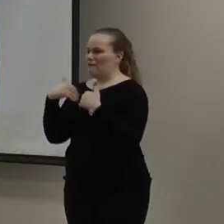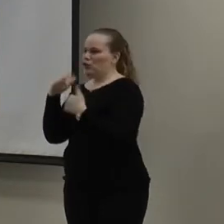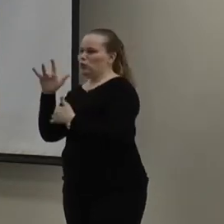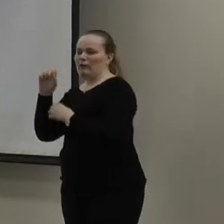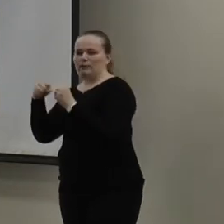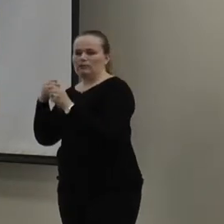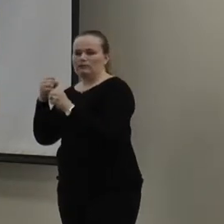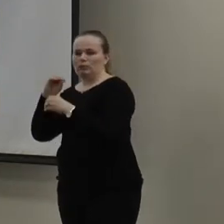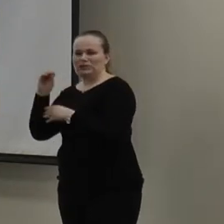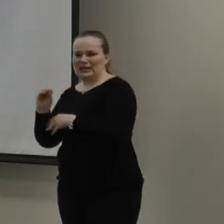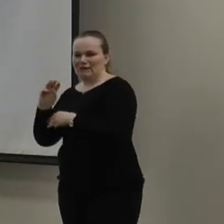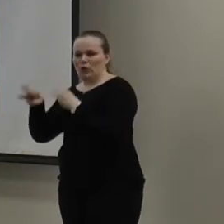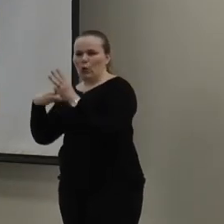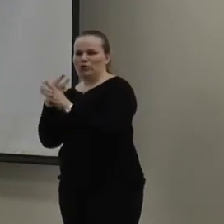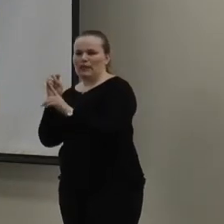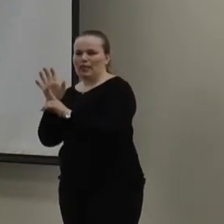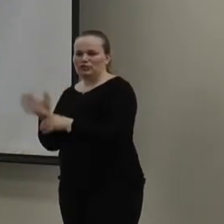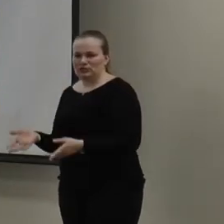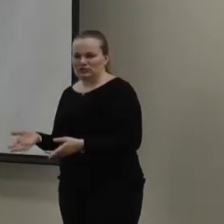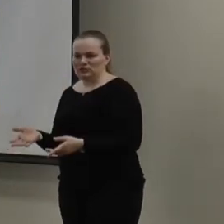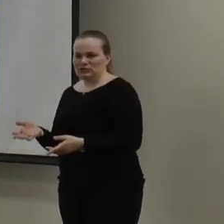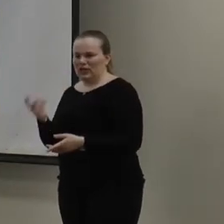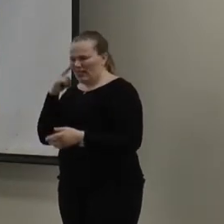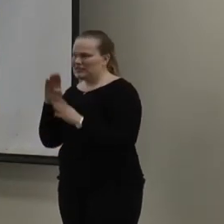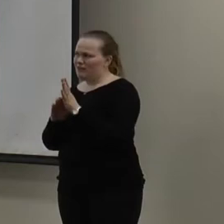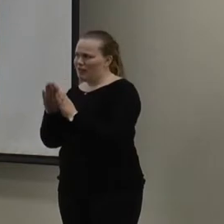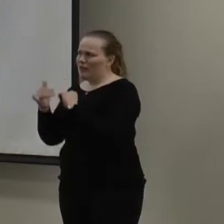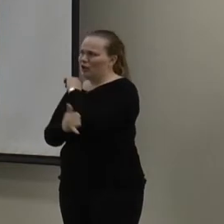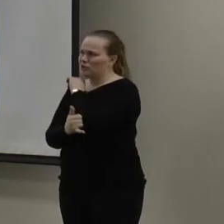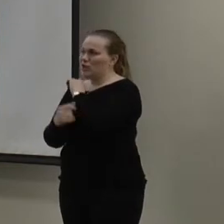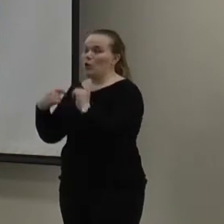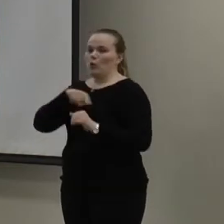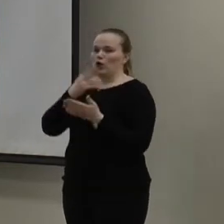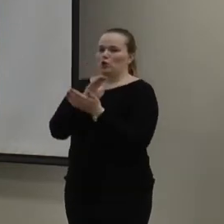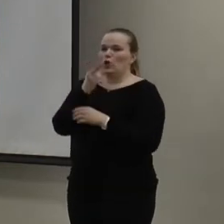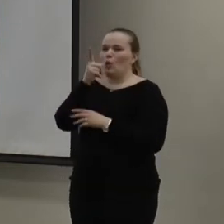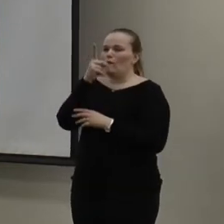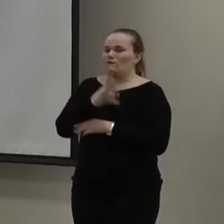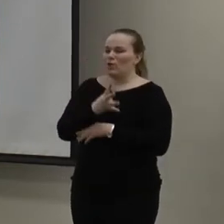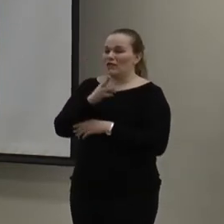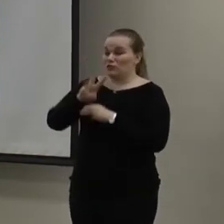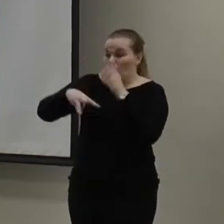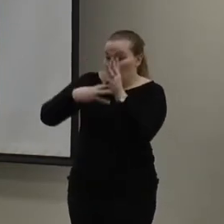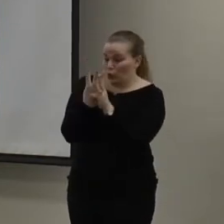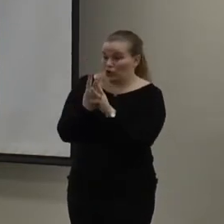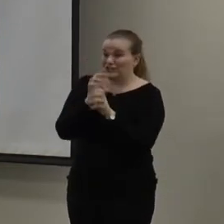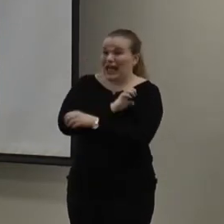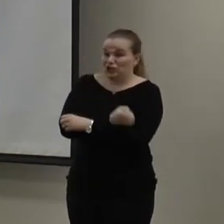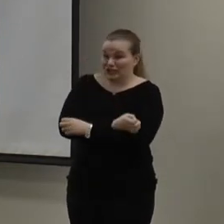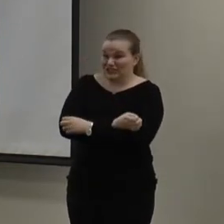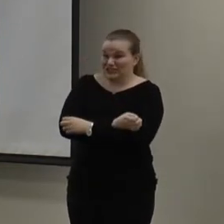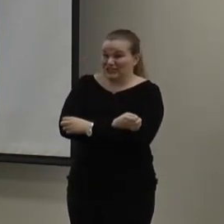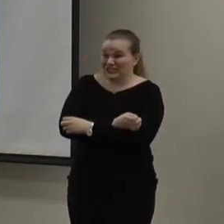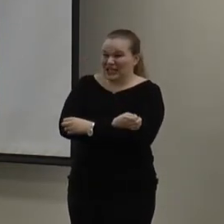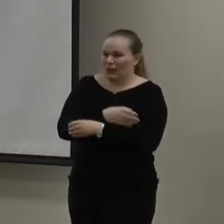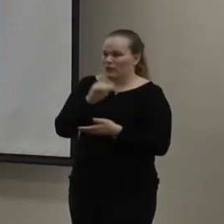still considered a developing country. But just to put that in context, we used almost a quarter of the world's energy supply, and we have less than 5%